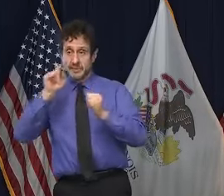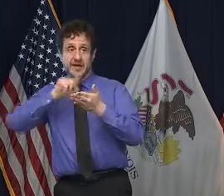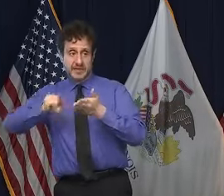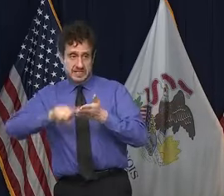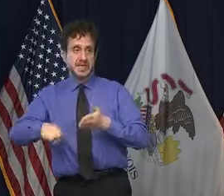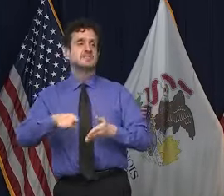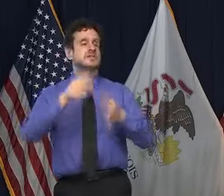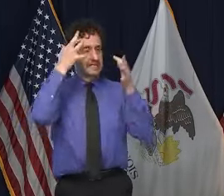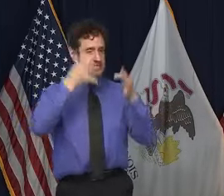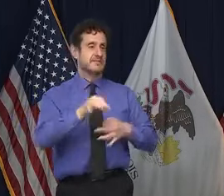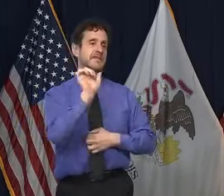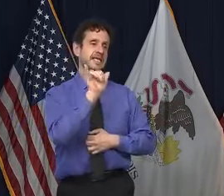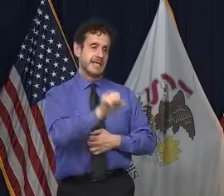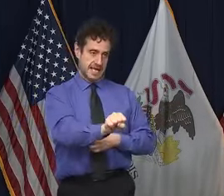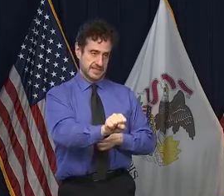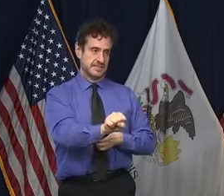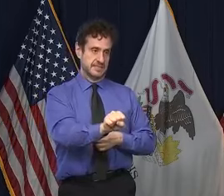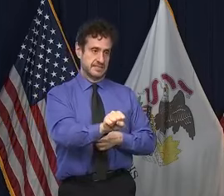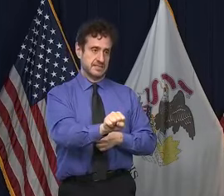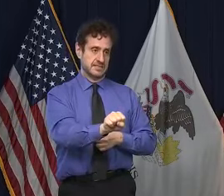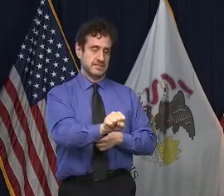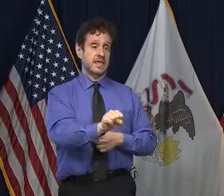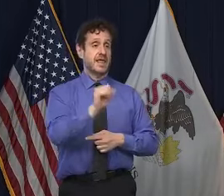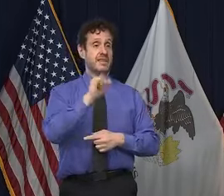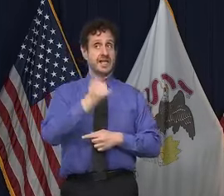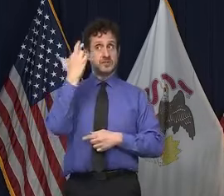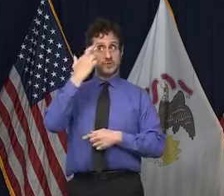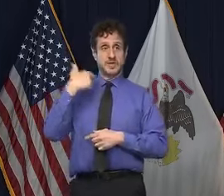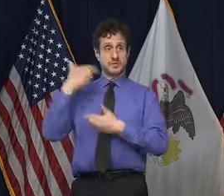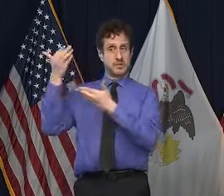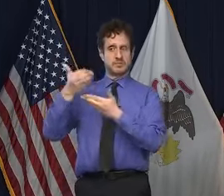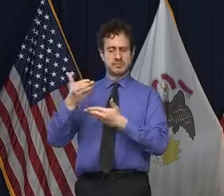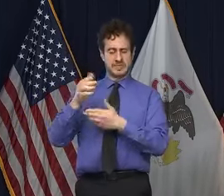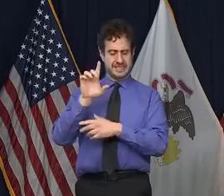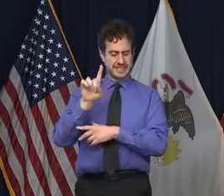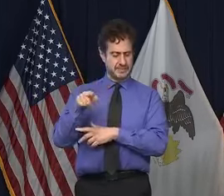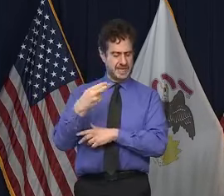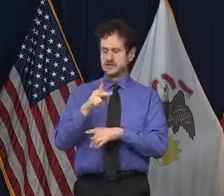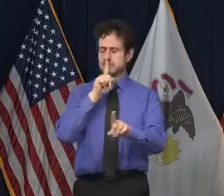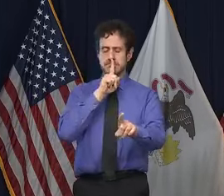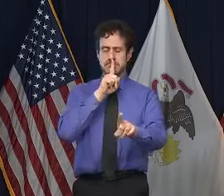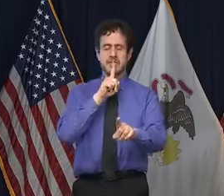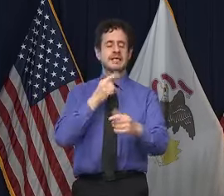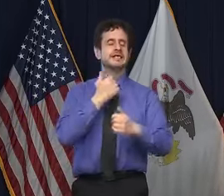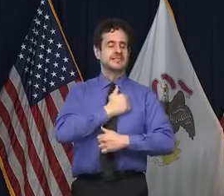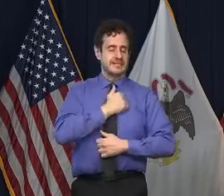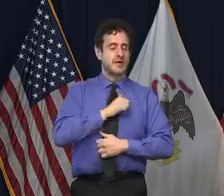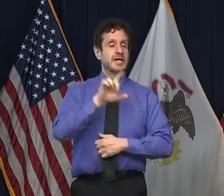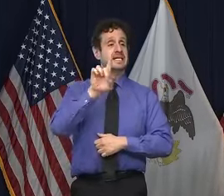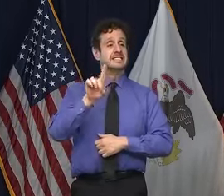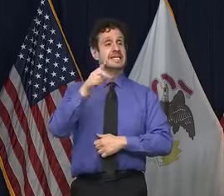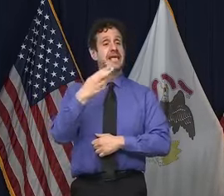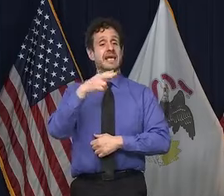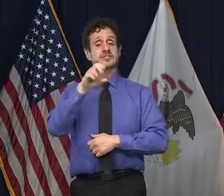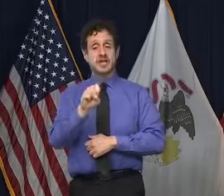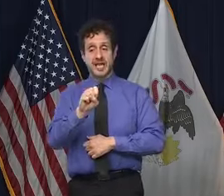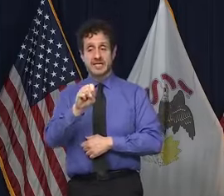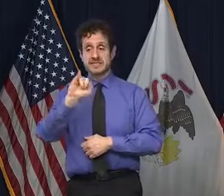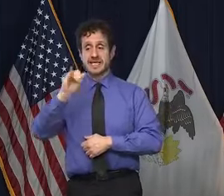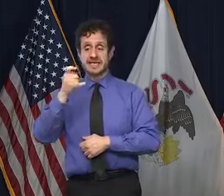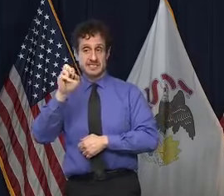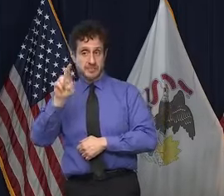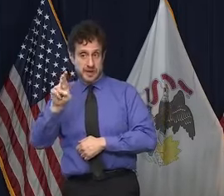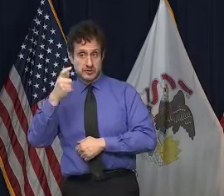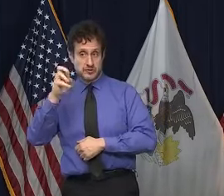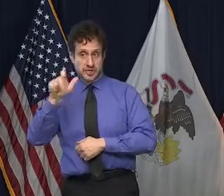that's why we brought in the DPH, the, sorry, the DHS Inspector General. He's not independent.